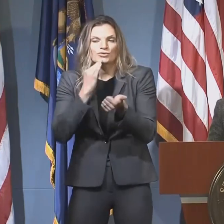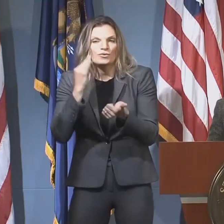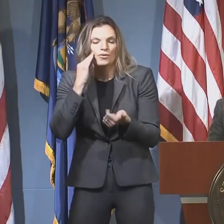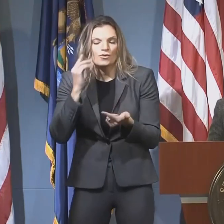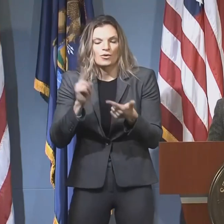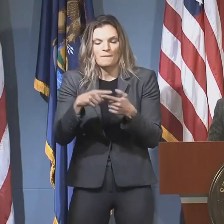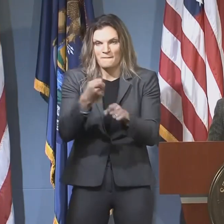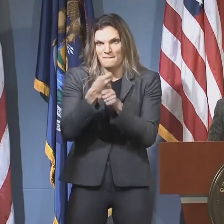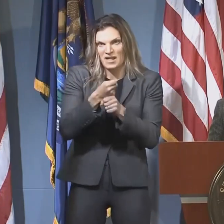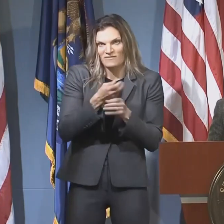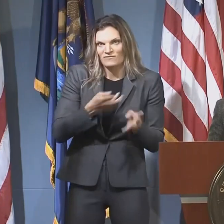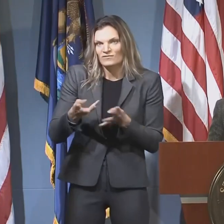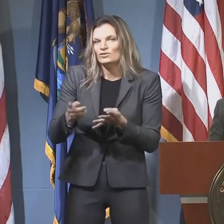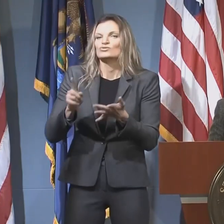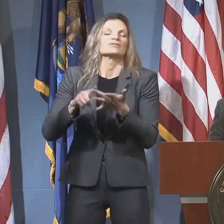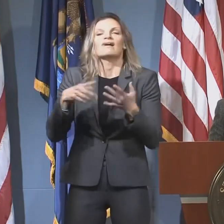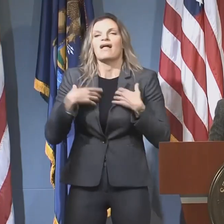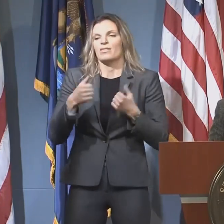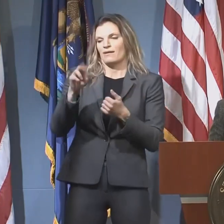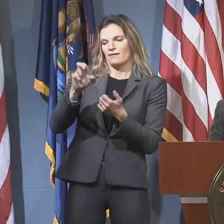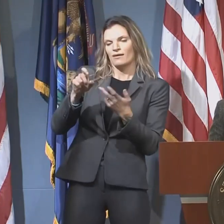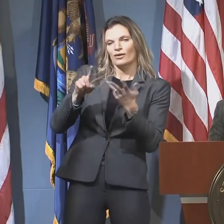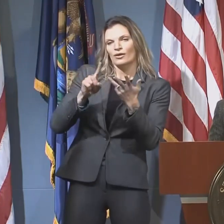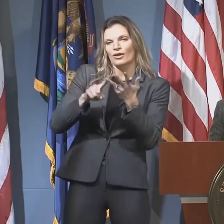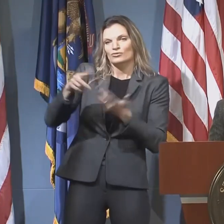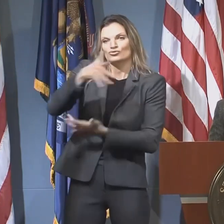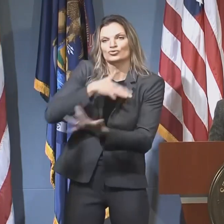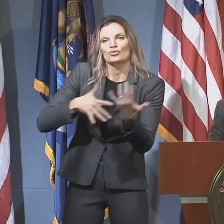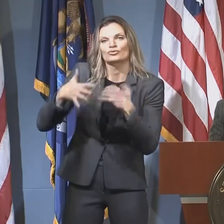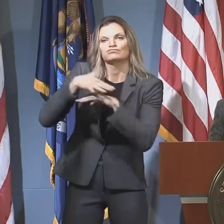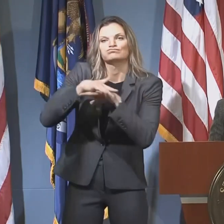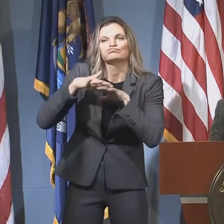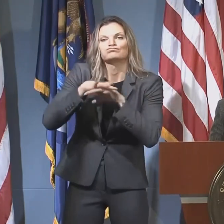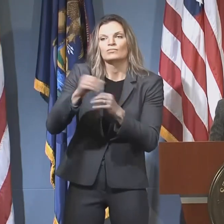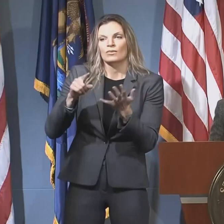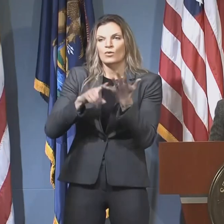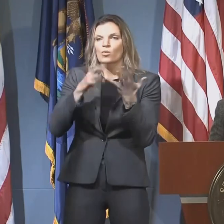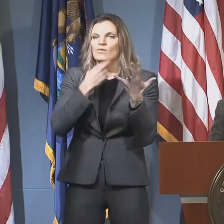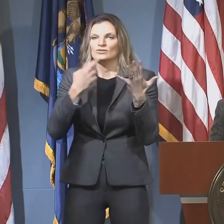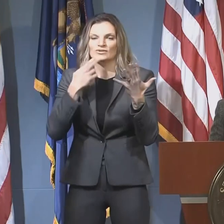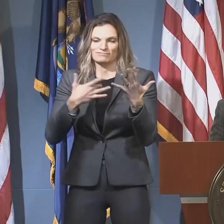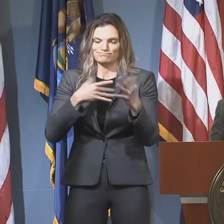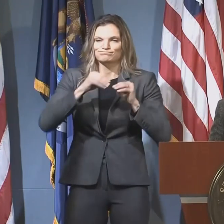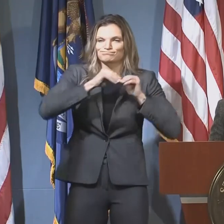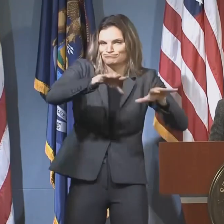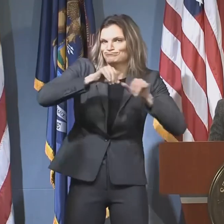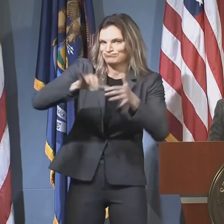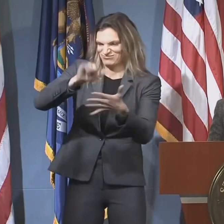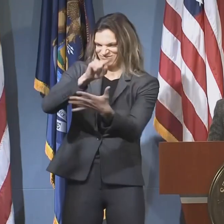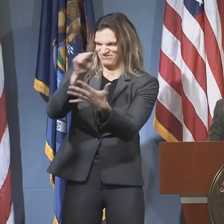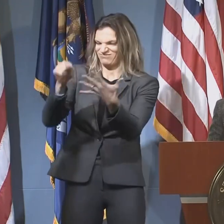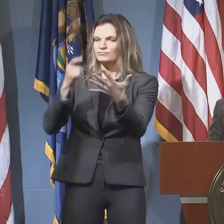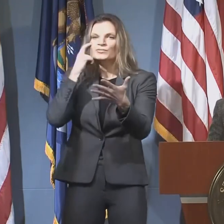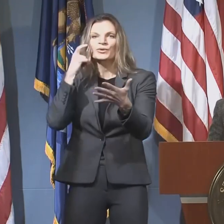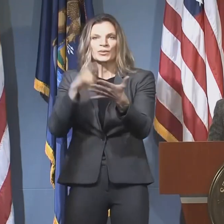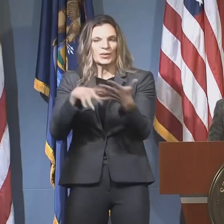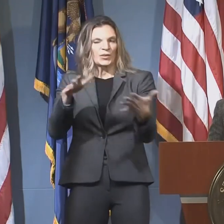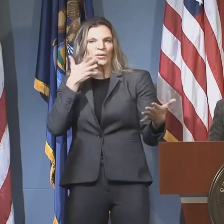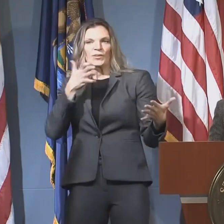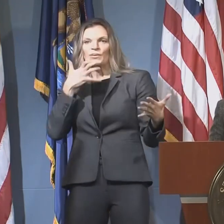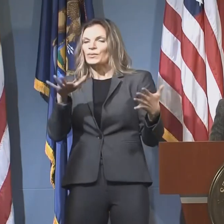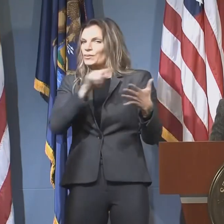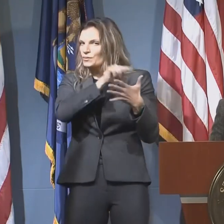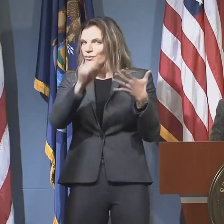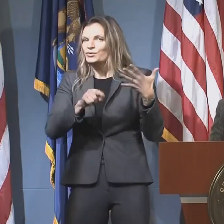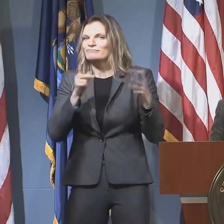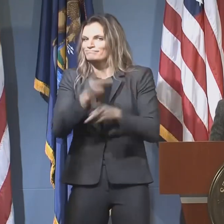manufacturing, healthcare, social gatherings and restaurants. We will continue to watch these outbreaks very closely. And